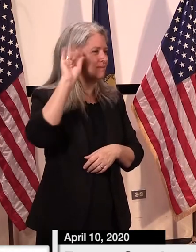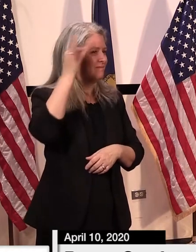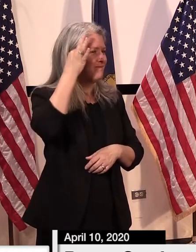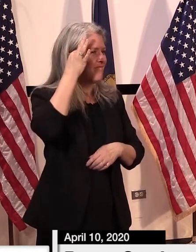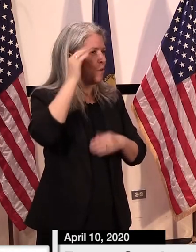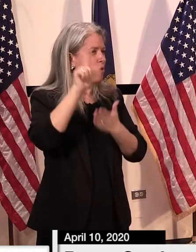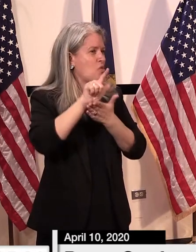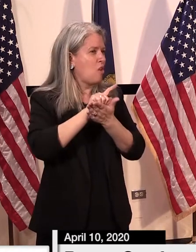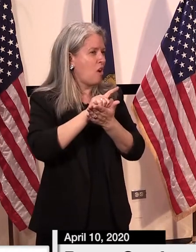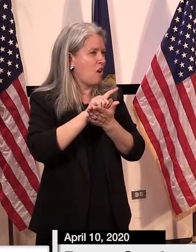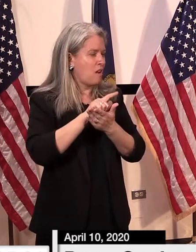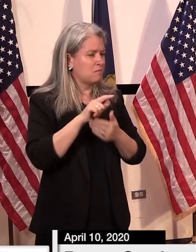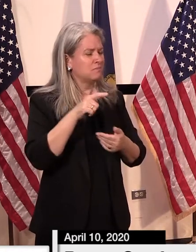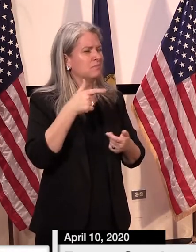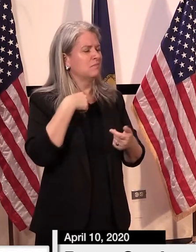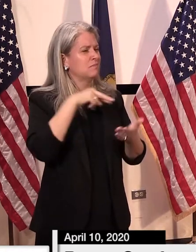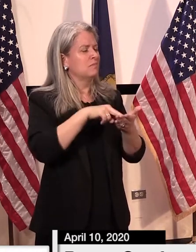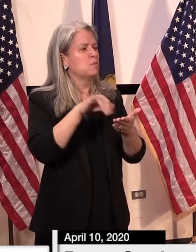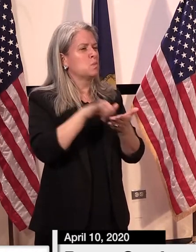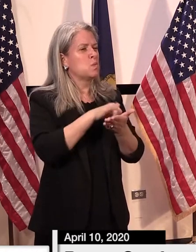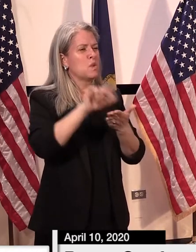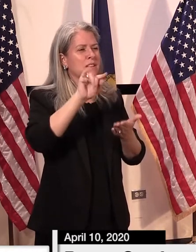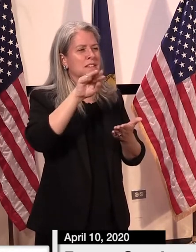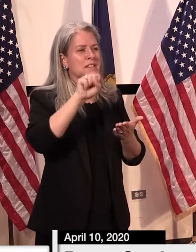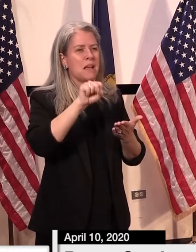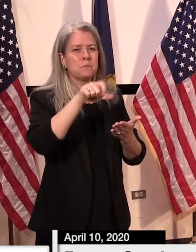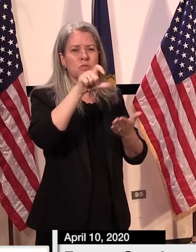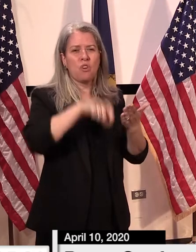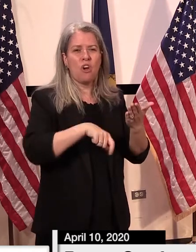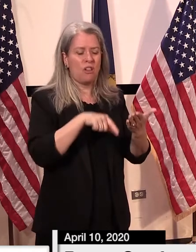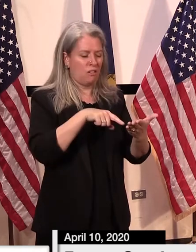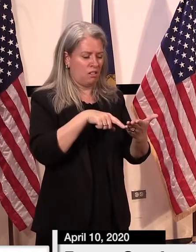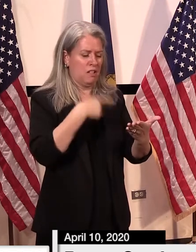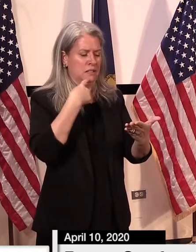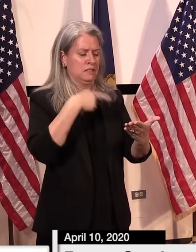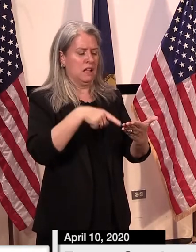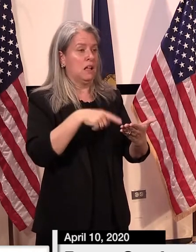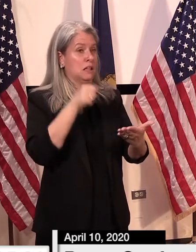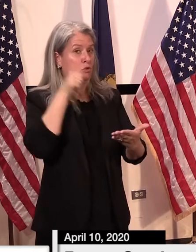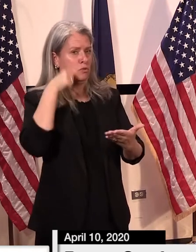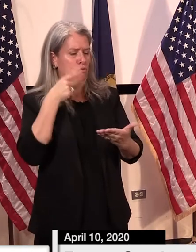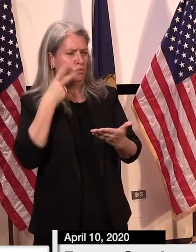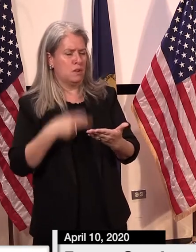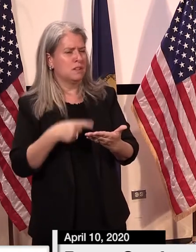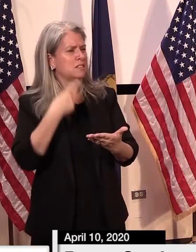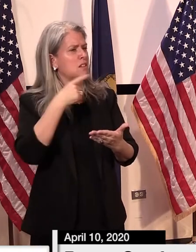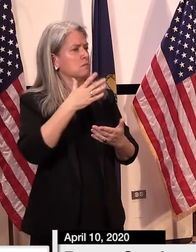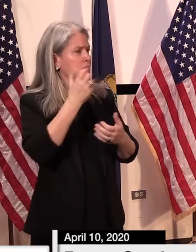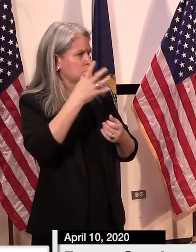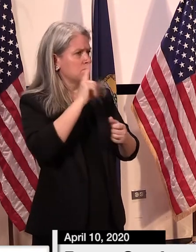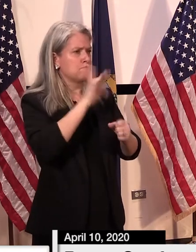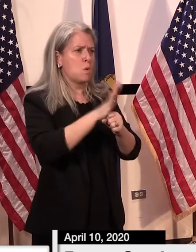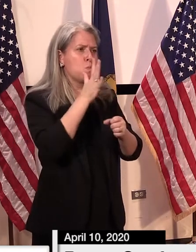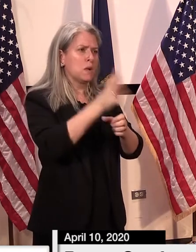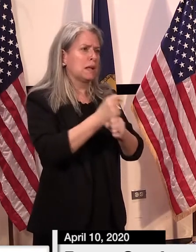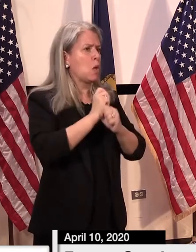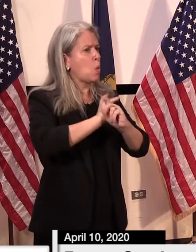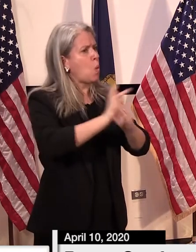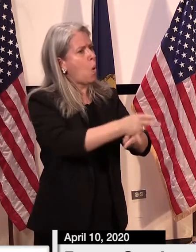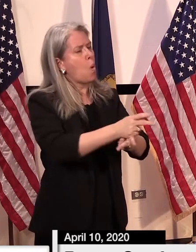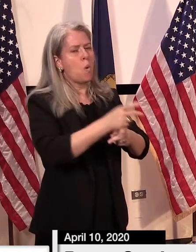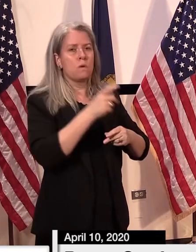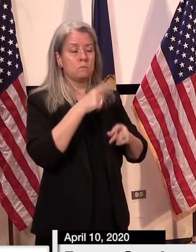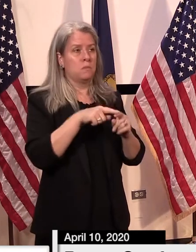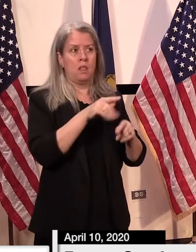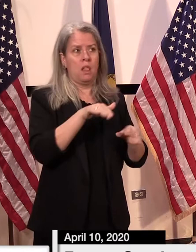that says a lot of small businesses aren't getting the loans they were promised. They were promised up to 2 million, and they're